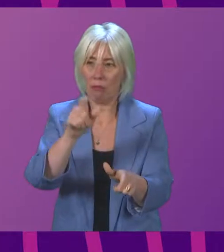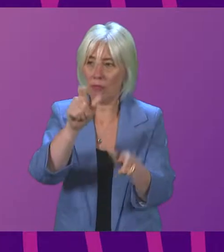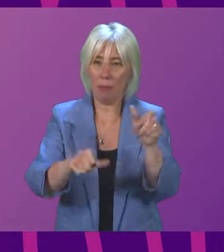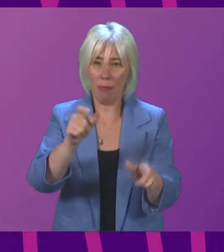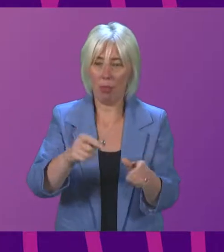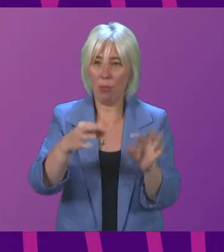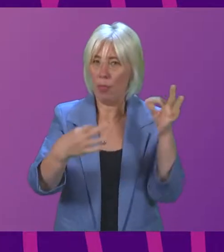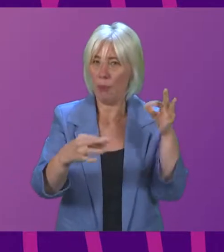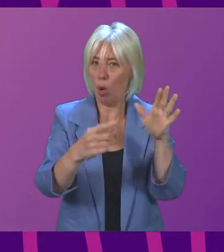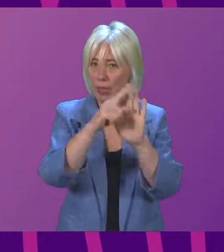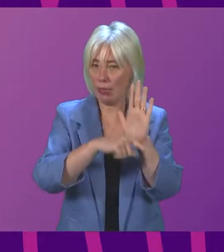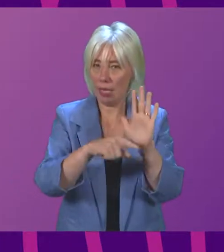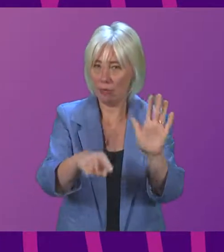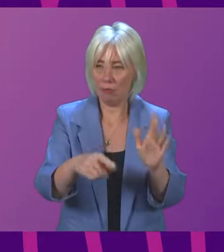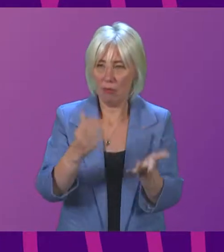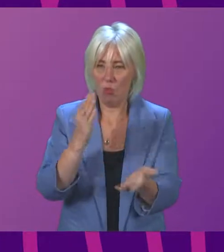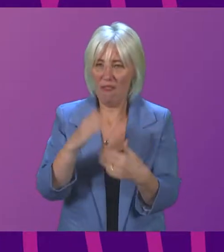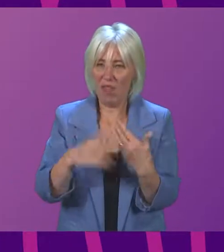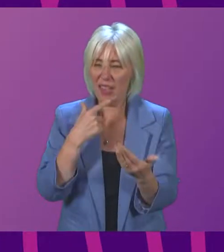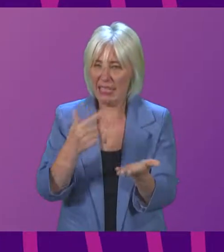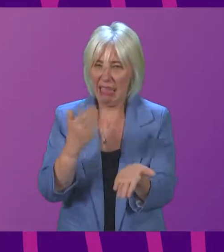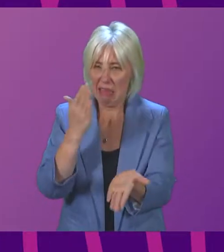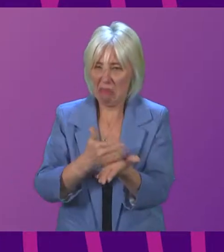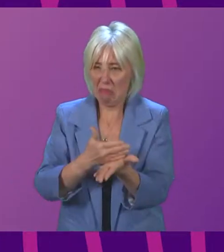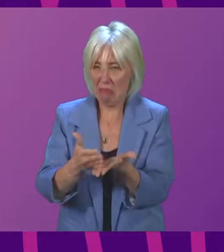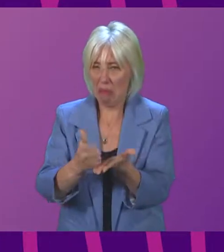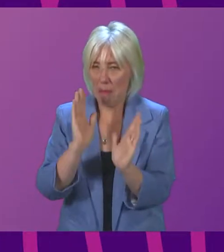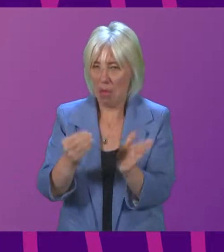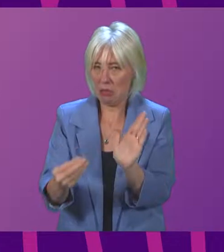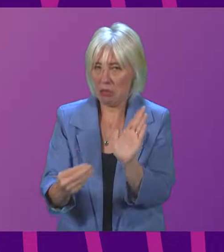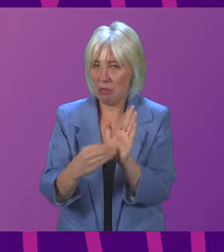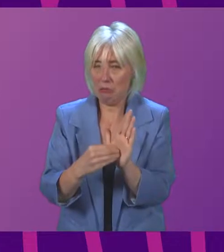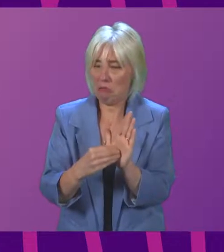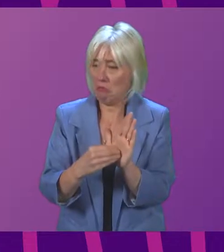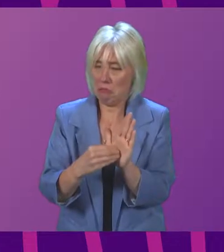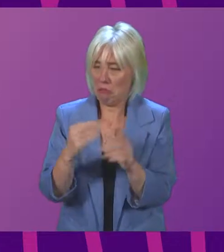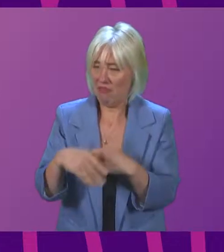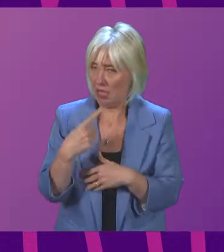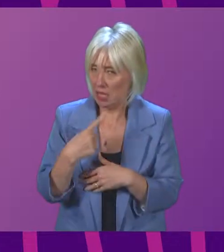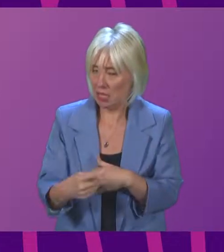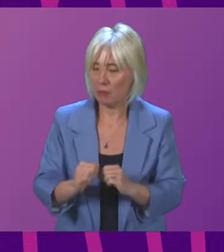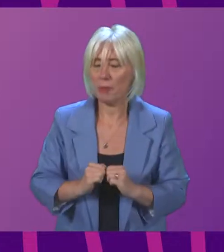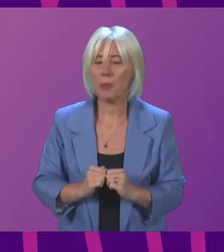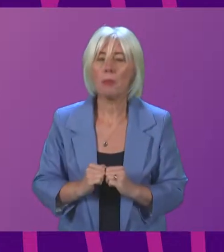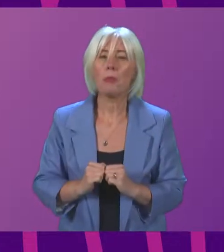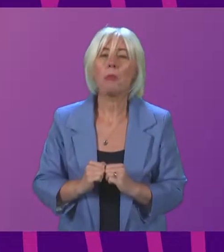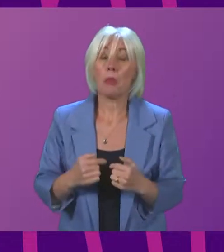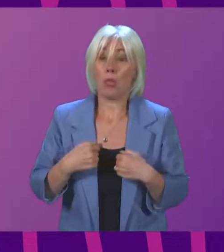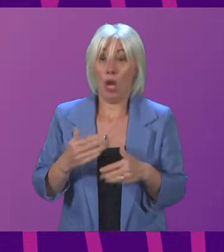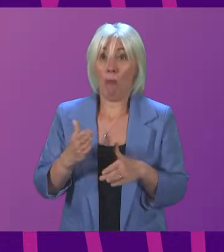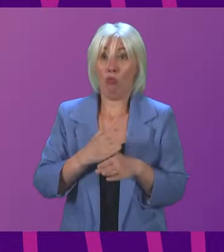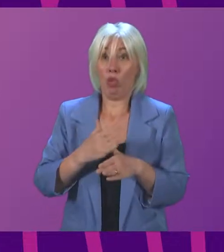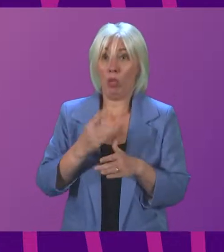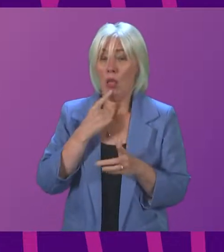policy. But we've never specified or said that this should be included within it. As I said in my original